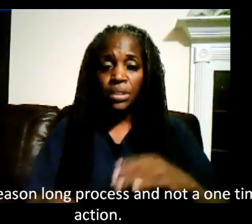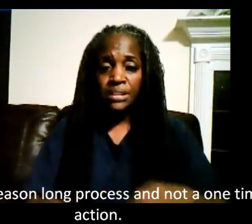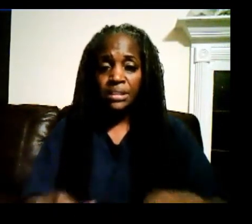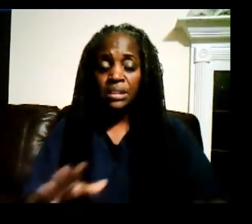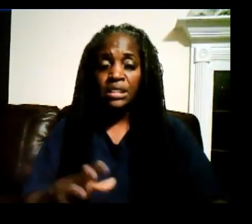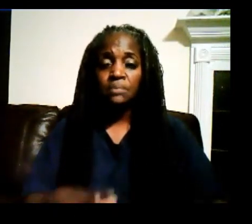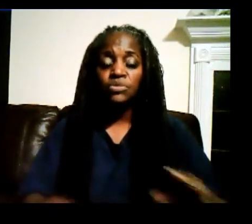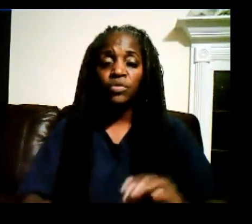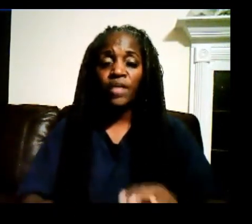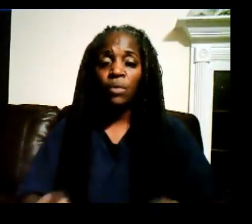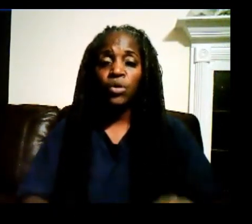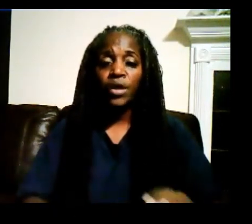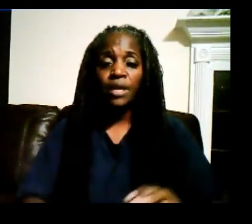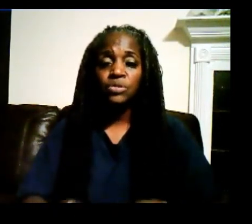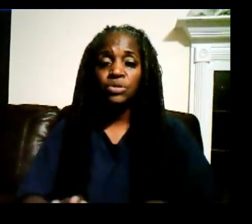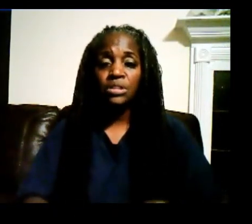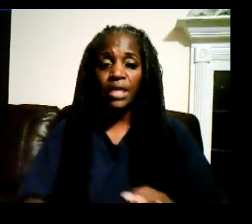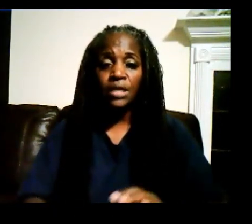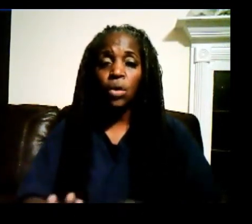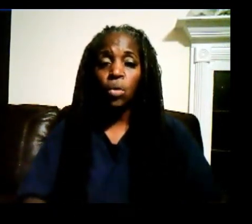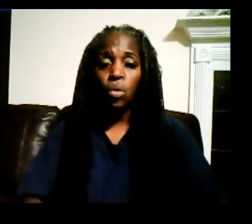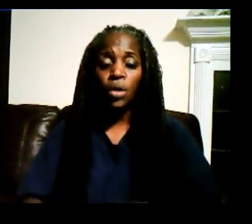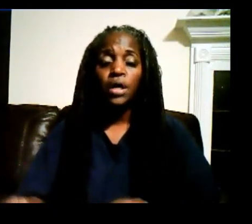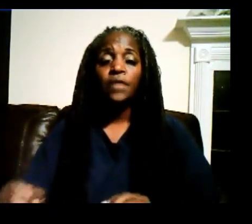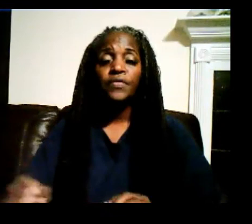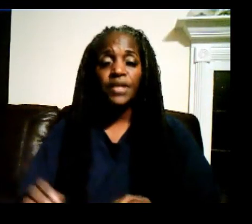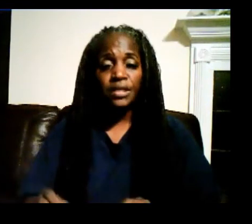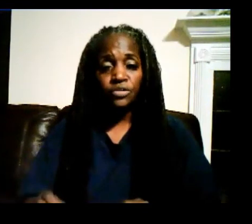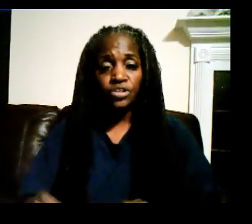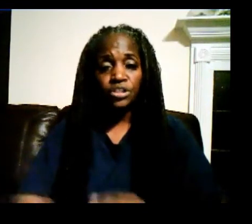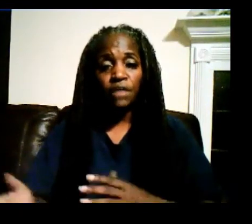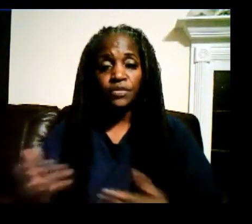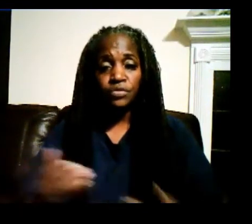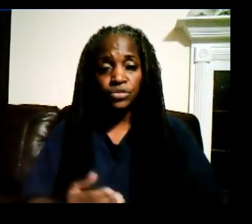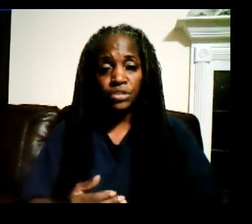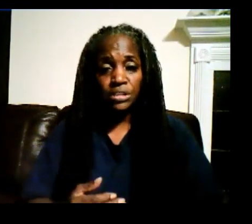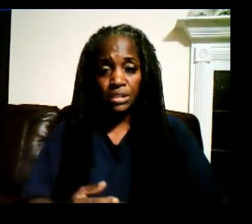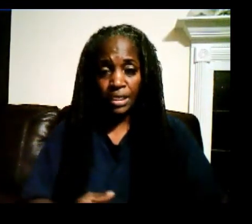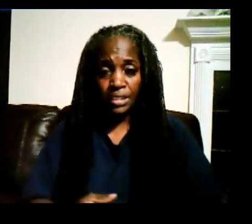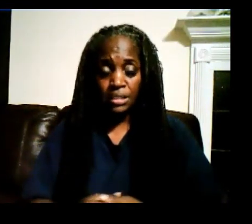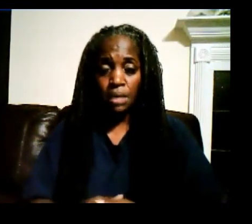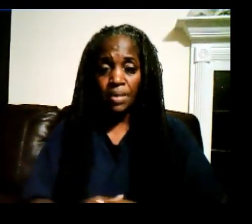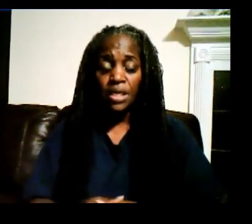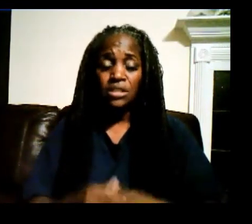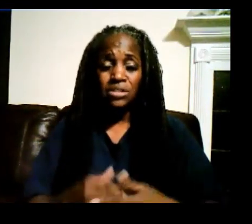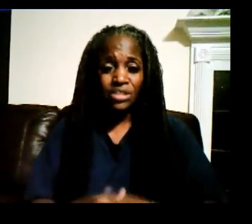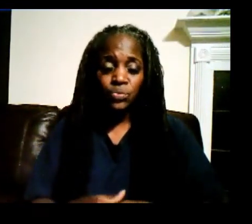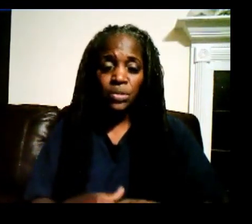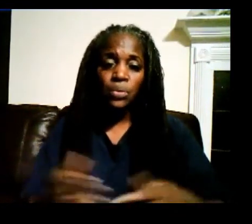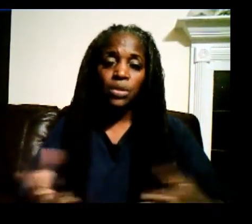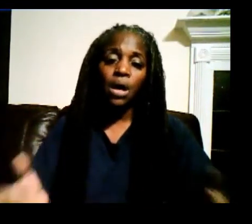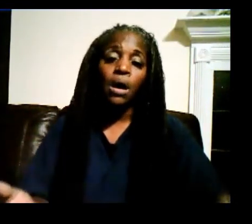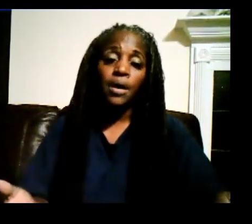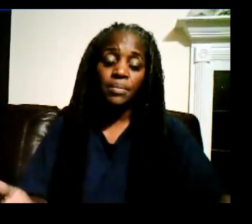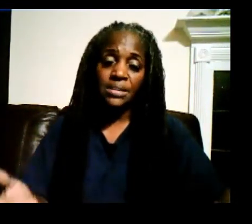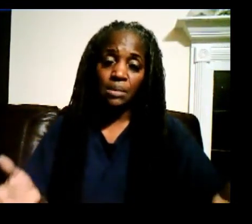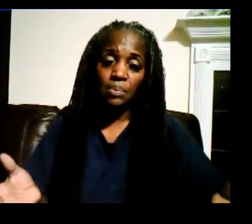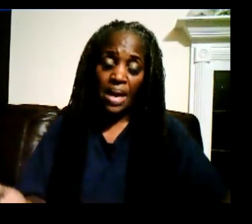releasing them so that we're able to take on the energies of the new season that is coming. That's really what autumn is about.